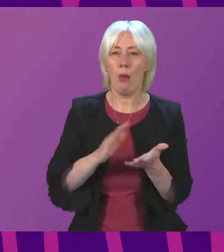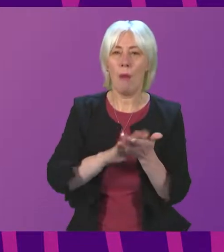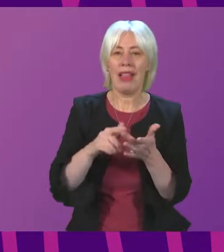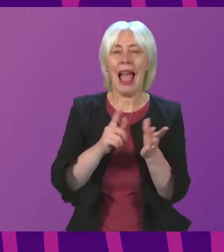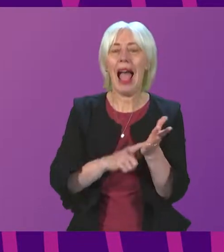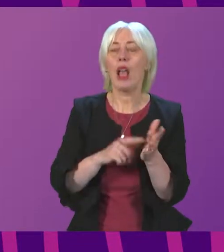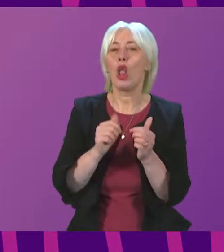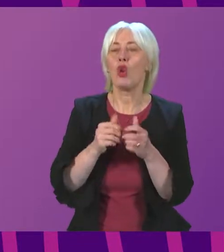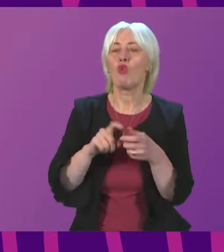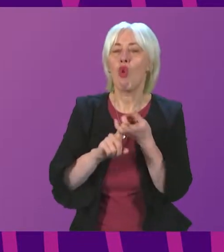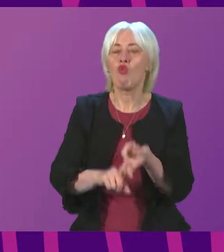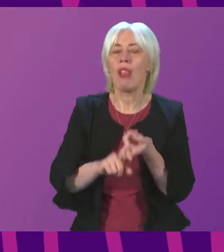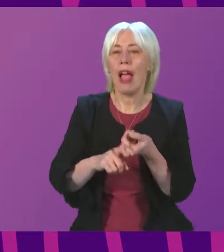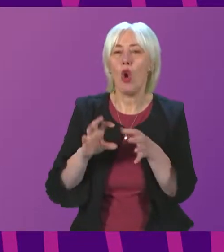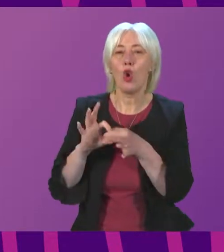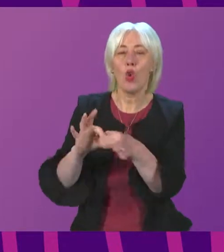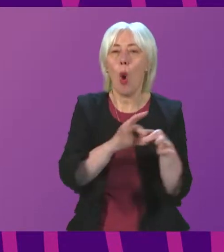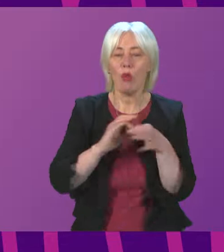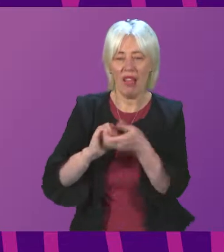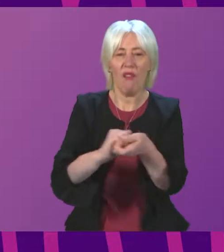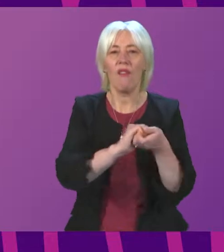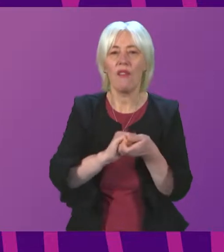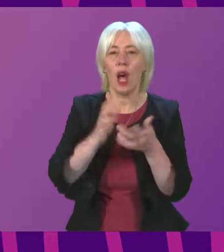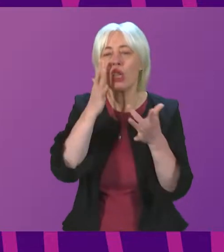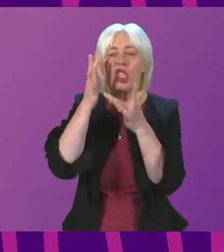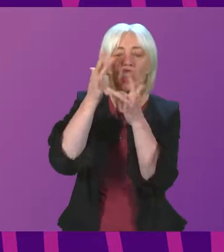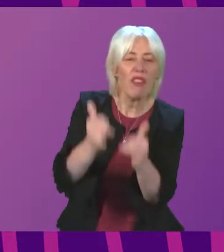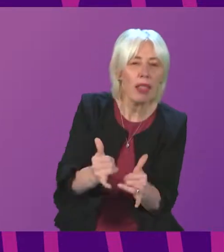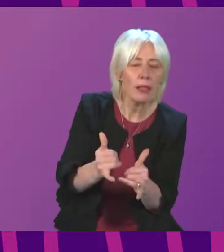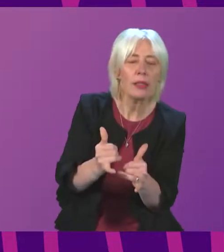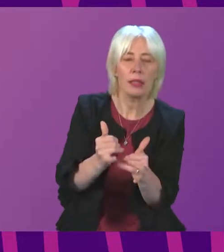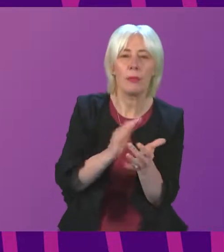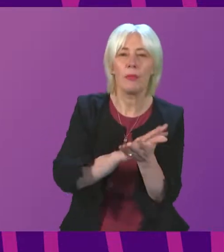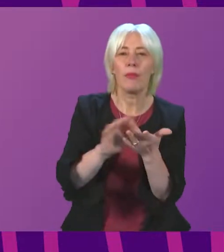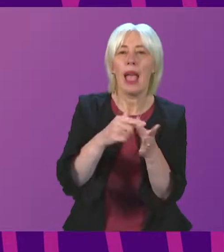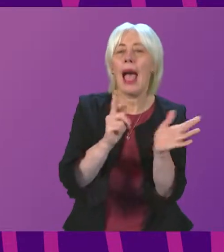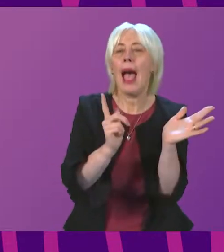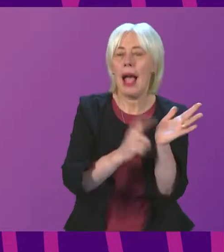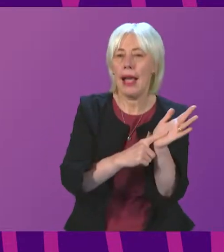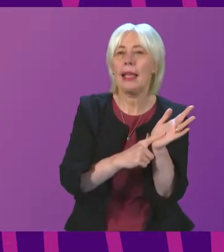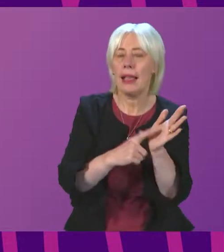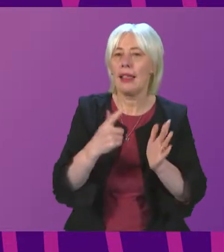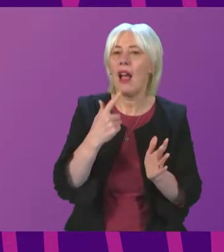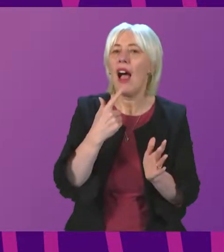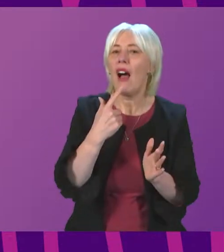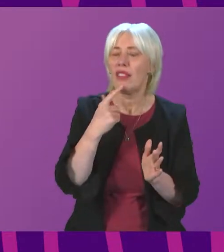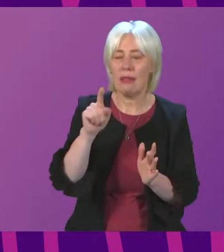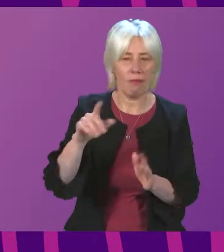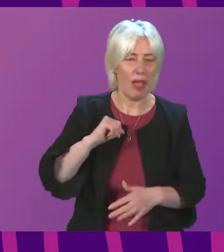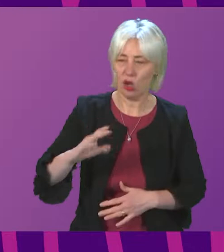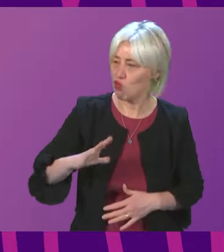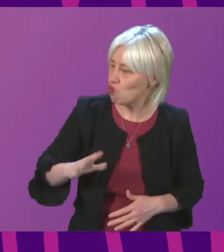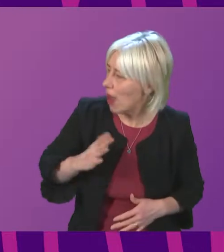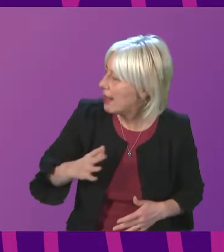cooperative surveillance. think there's been some suggestions from Hiale that this was kind of oven ready and